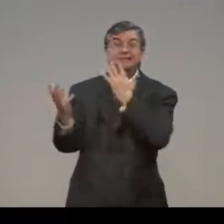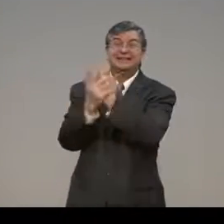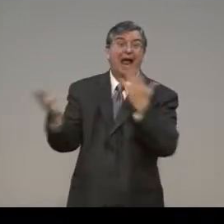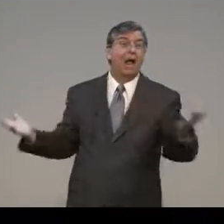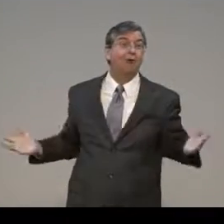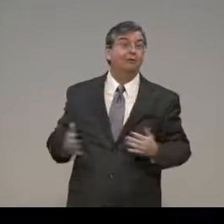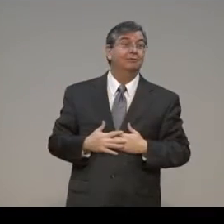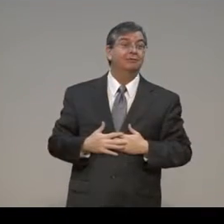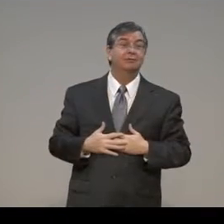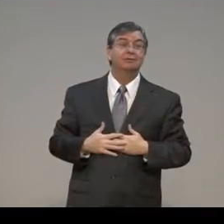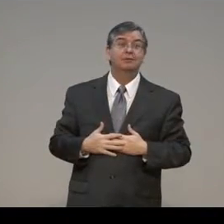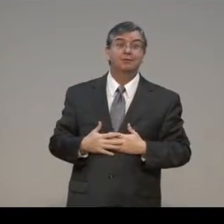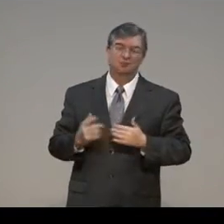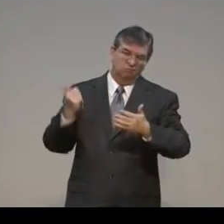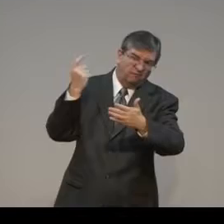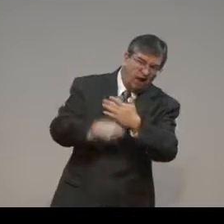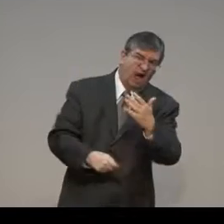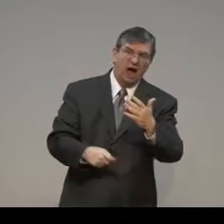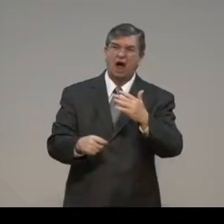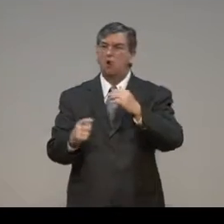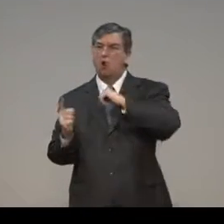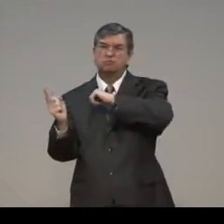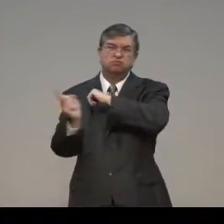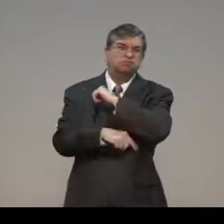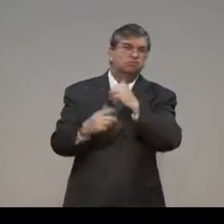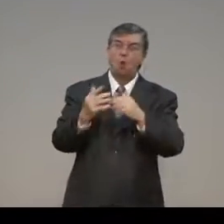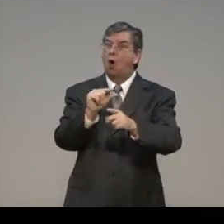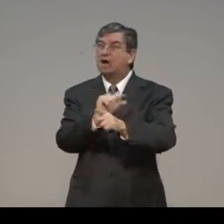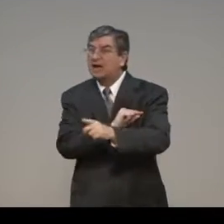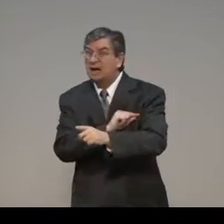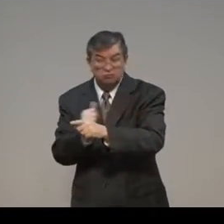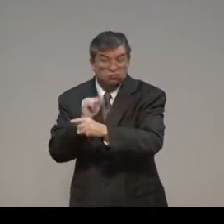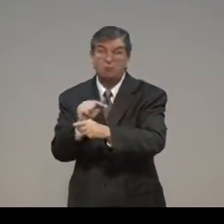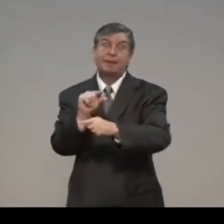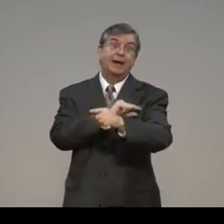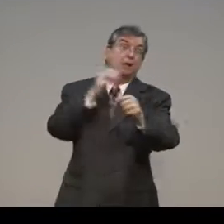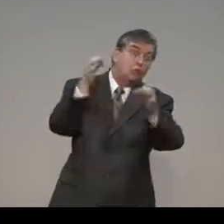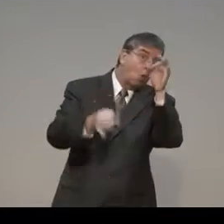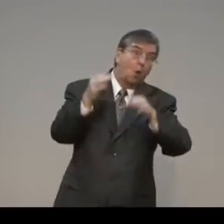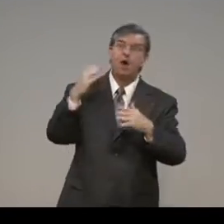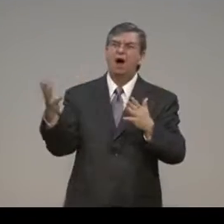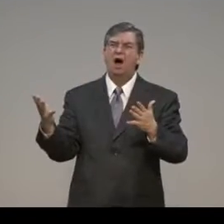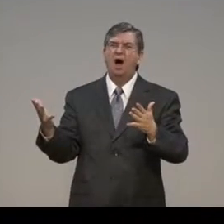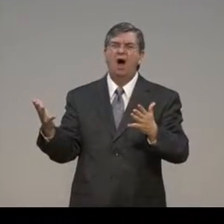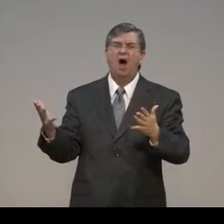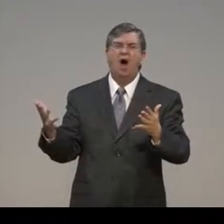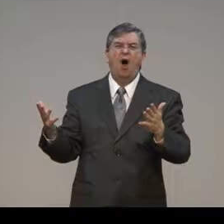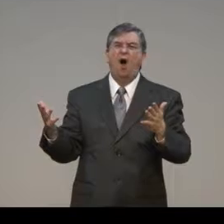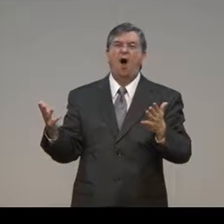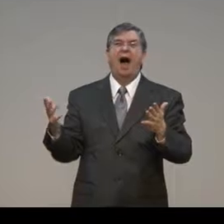And then, continuing to ignore with the process of the law is going to